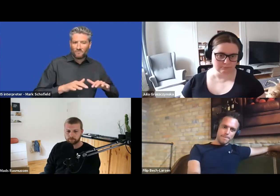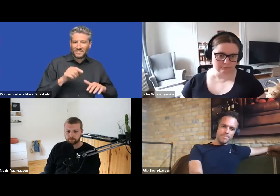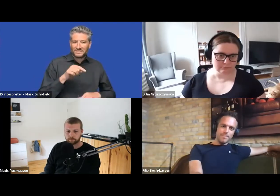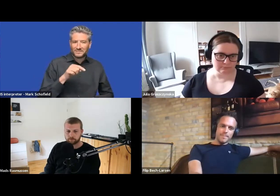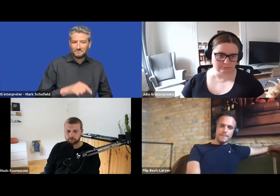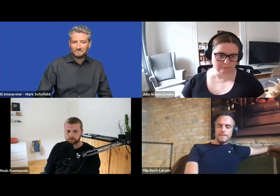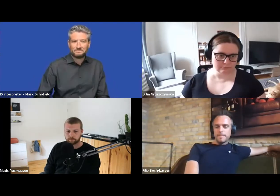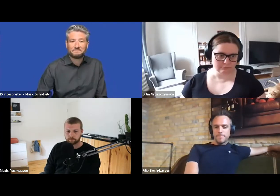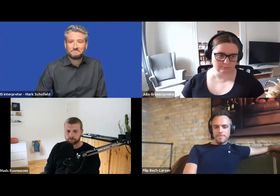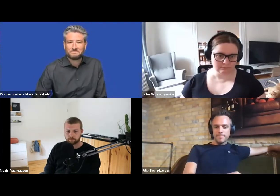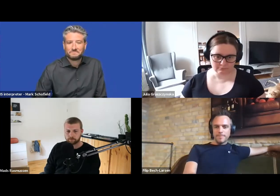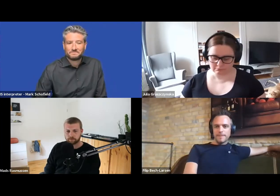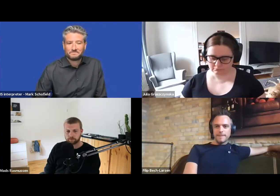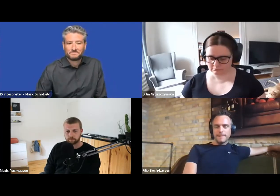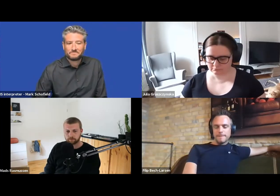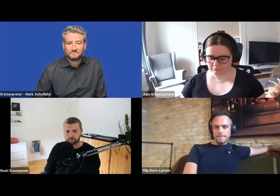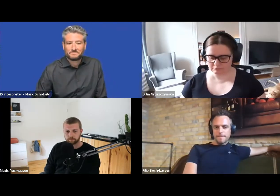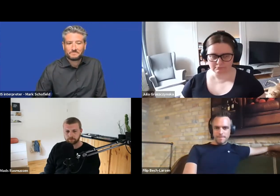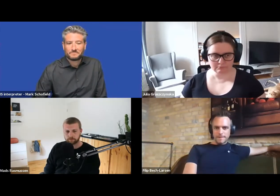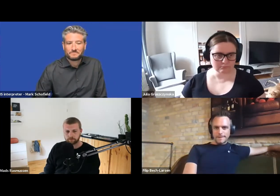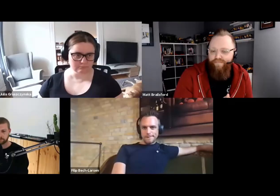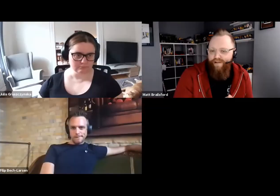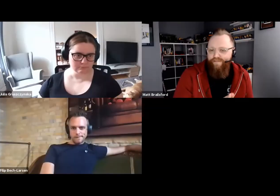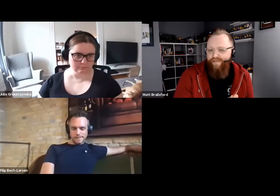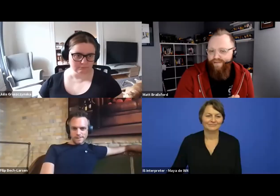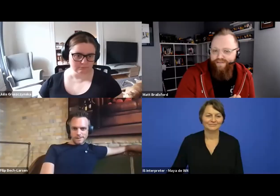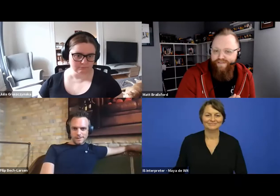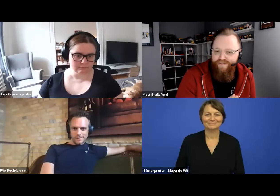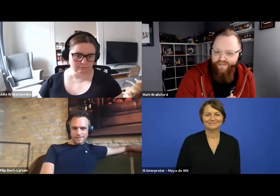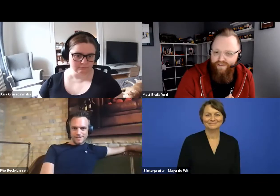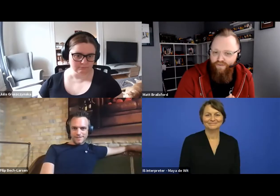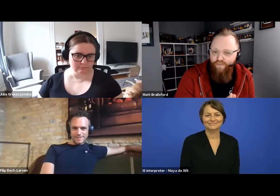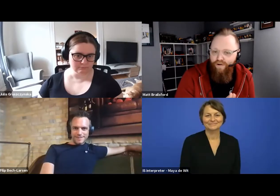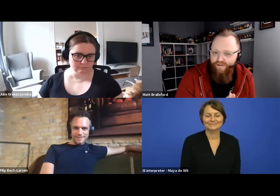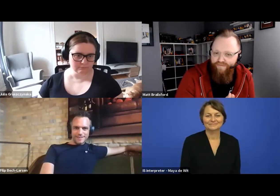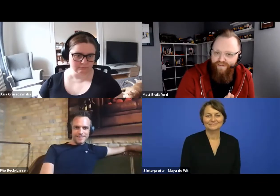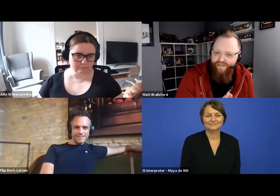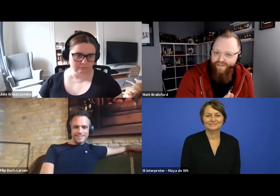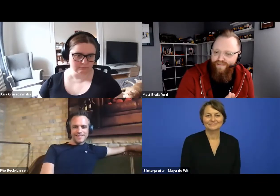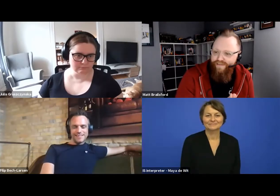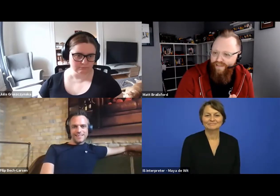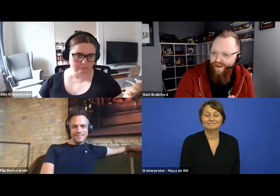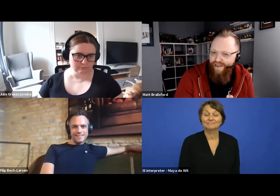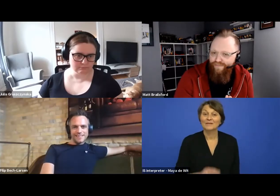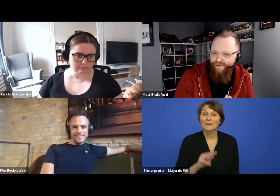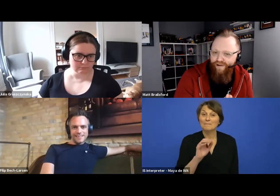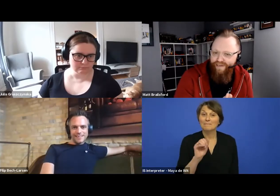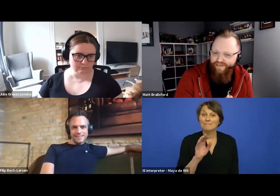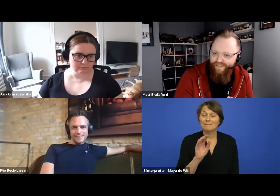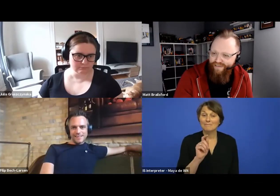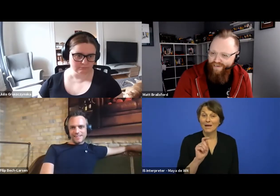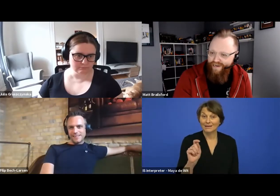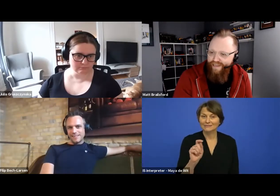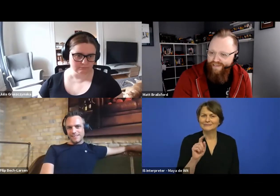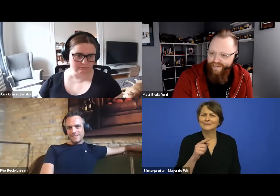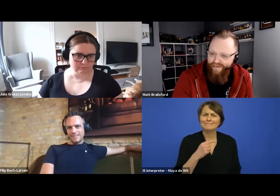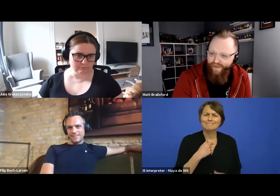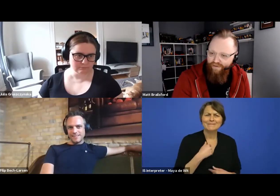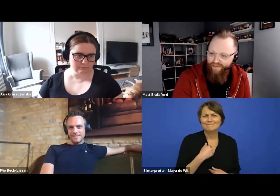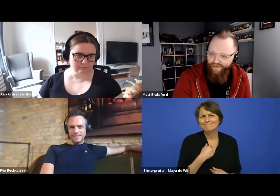Cool. Um, so one of the things that I'm quite interested in and excited about with the